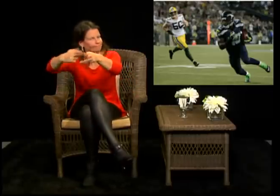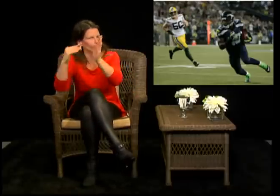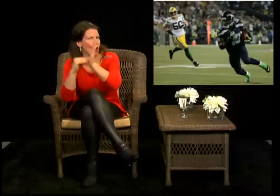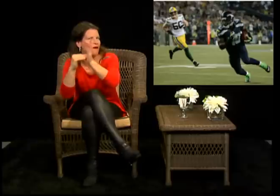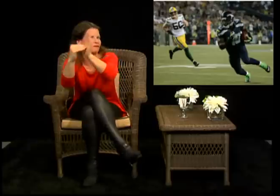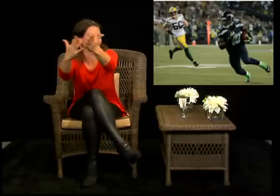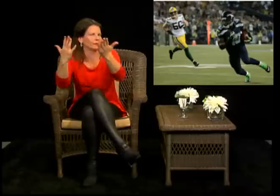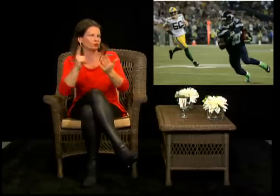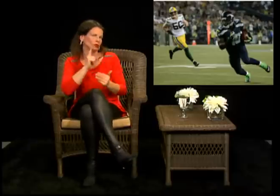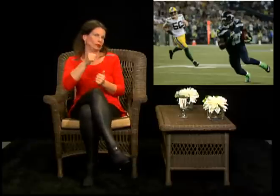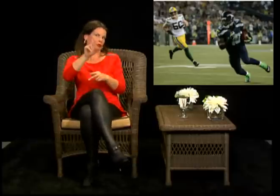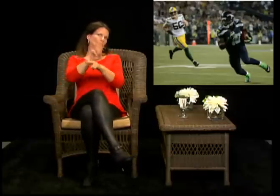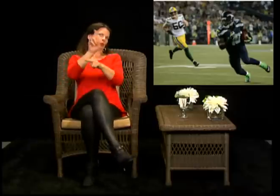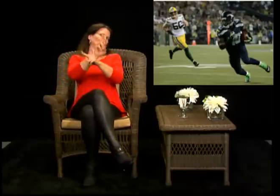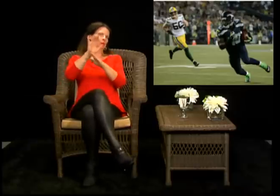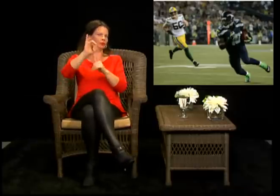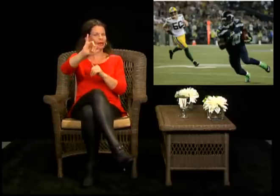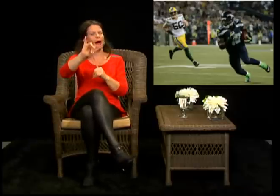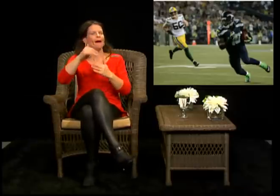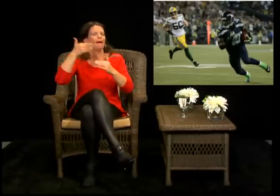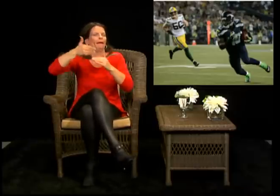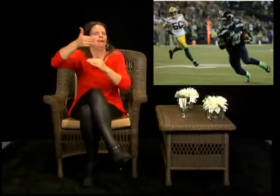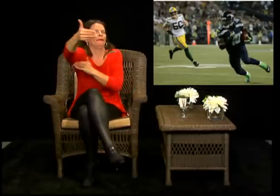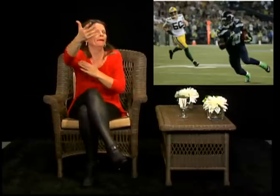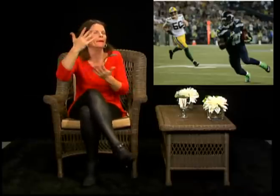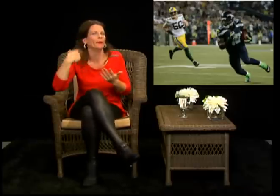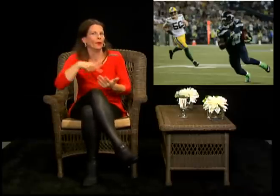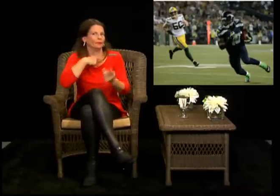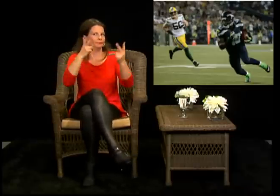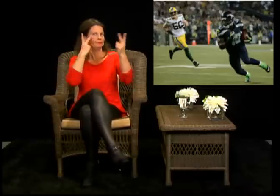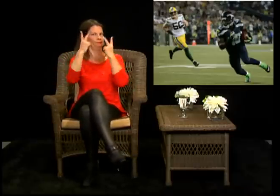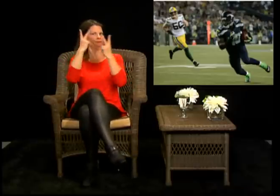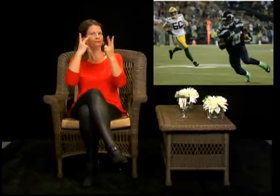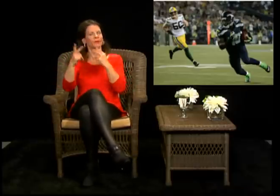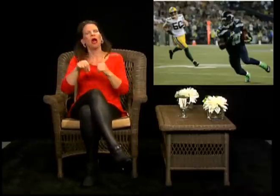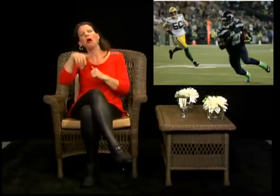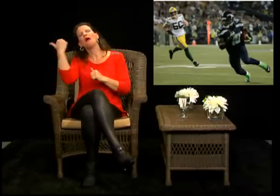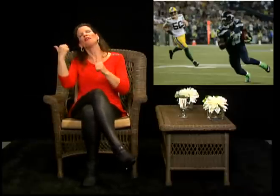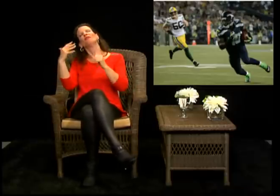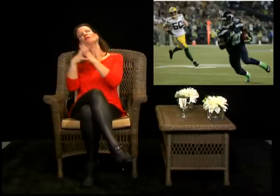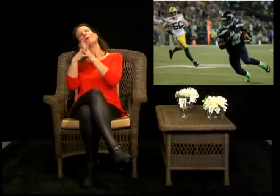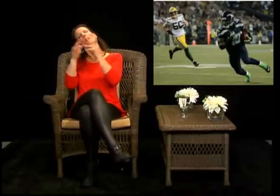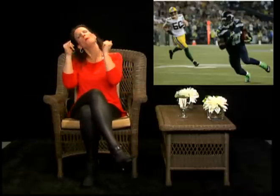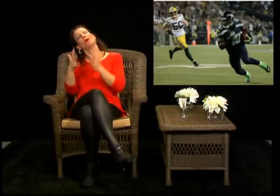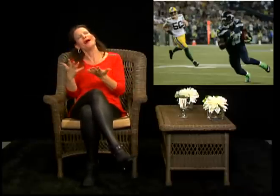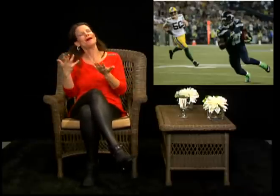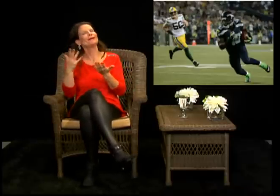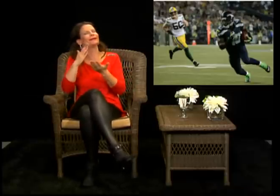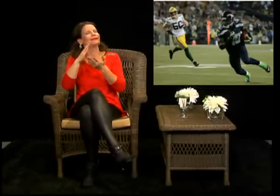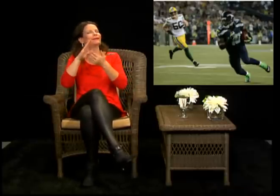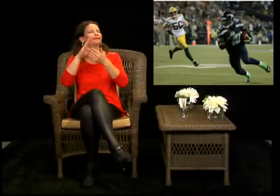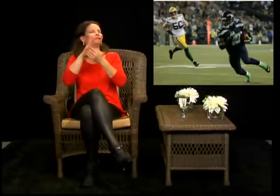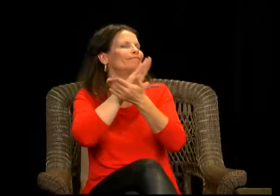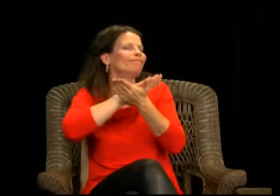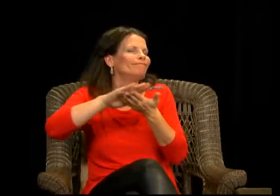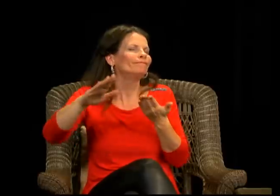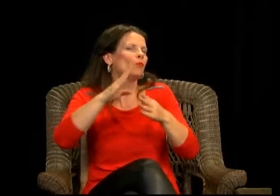really out there. Uh, a lot of people know his name. He's pretty visible. Um,